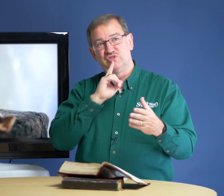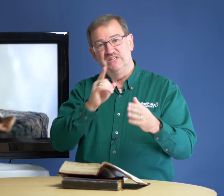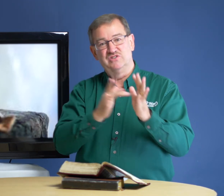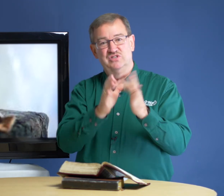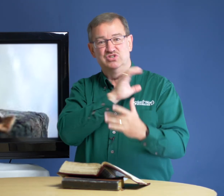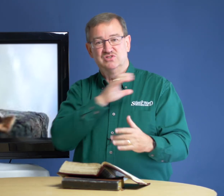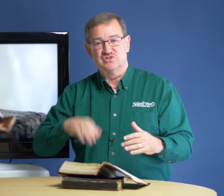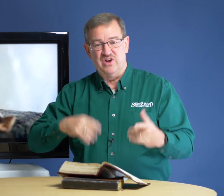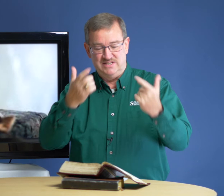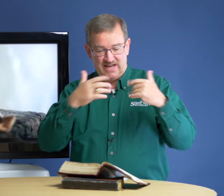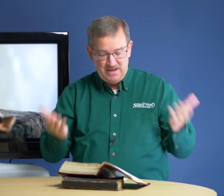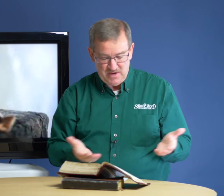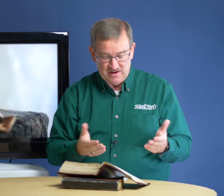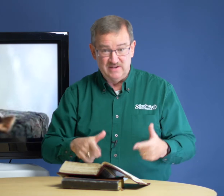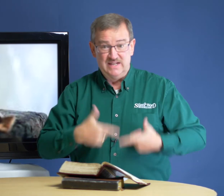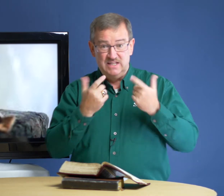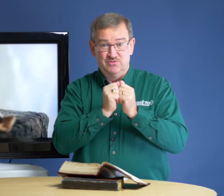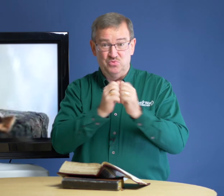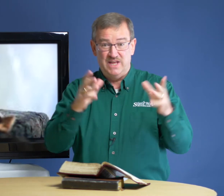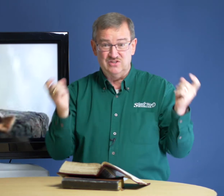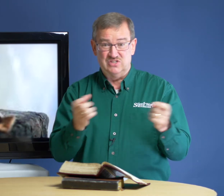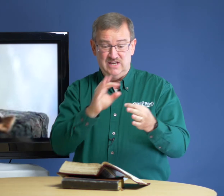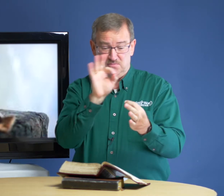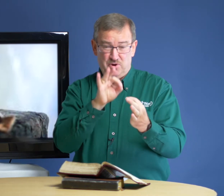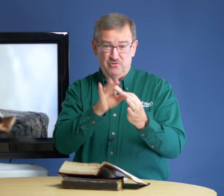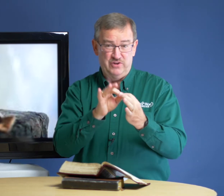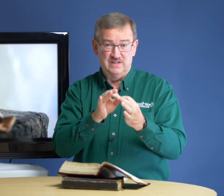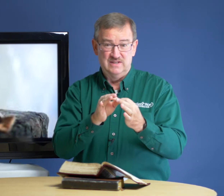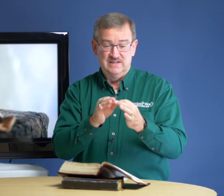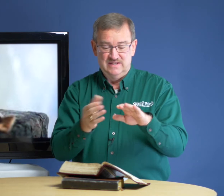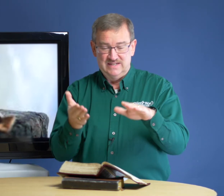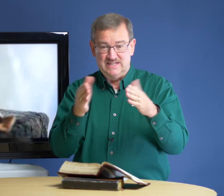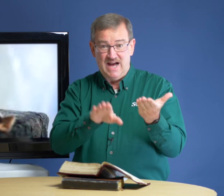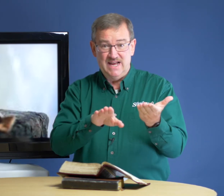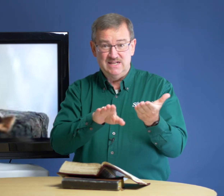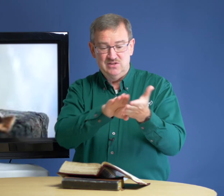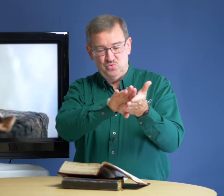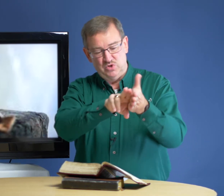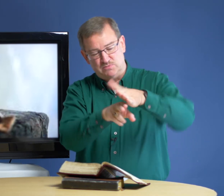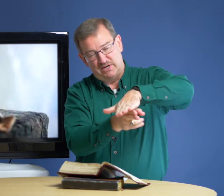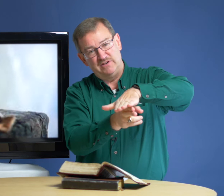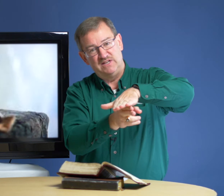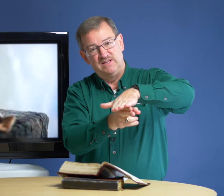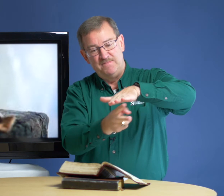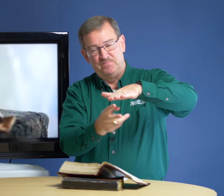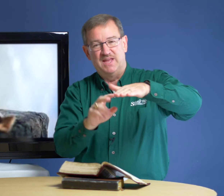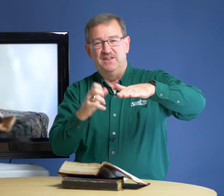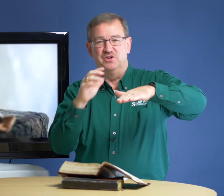is that Jesus Christ came here, lived without sin, perfect, died, was buried, and the